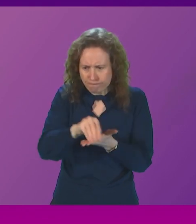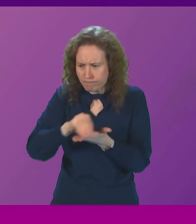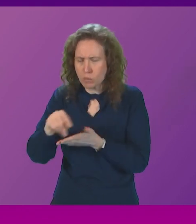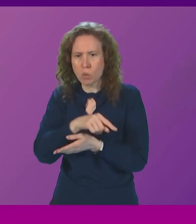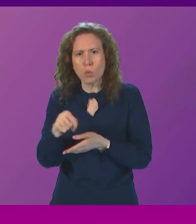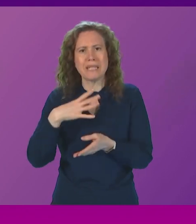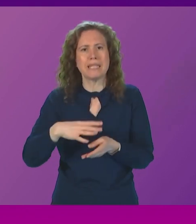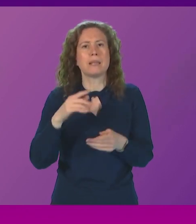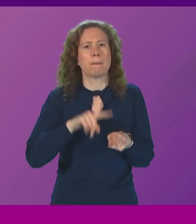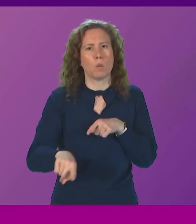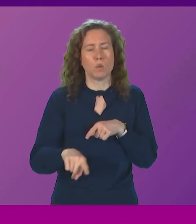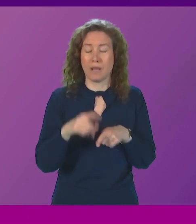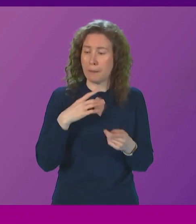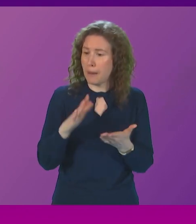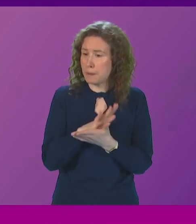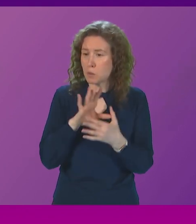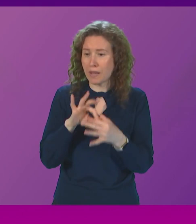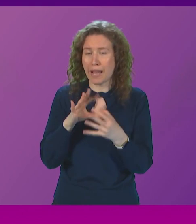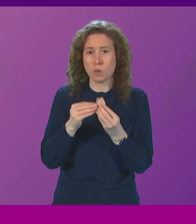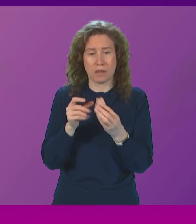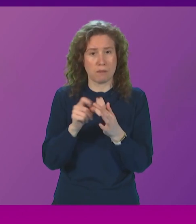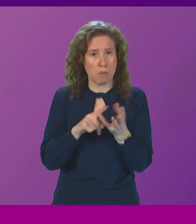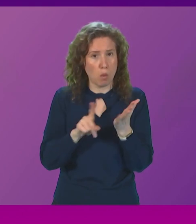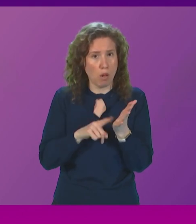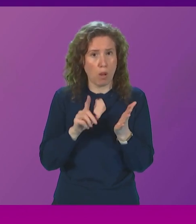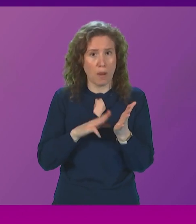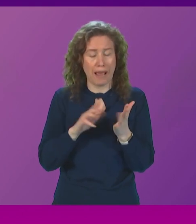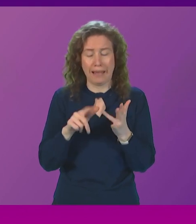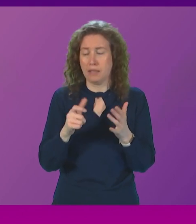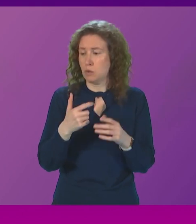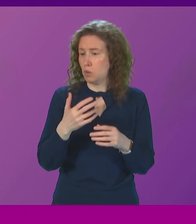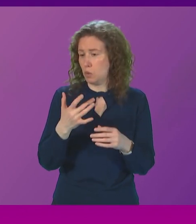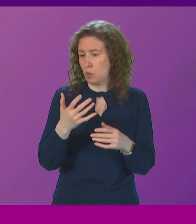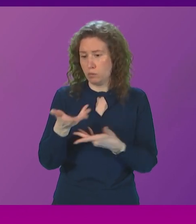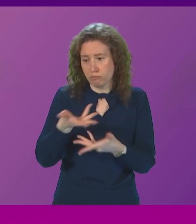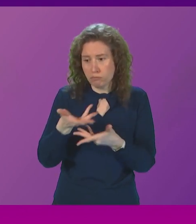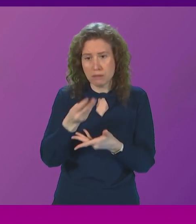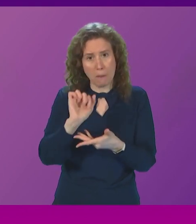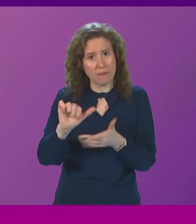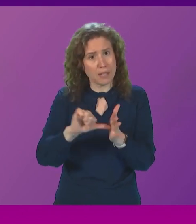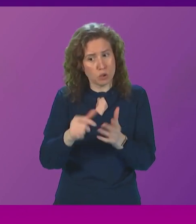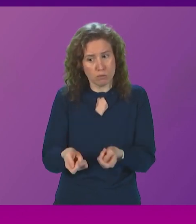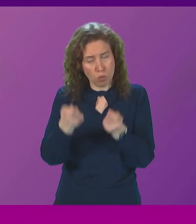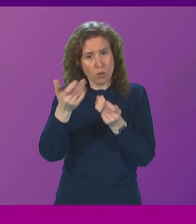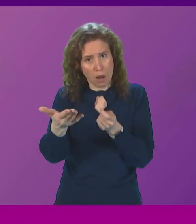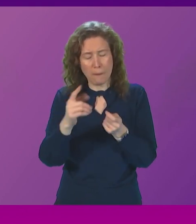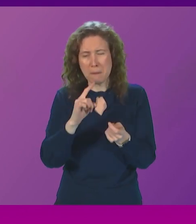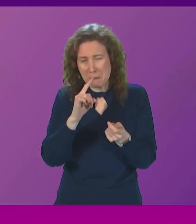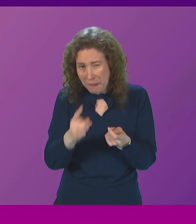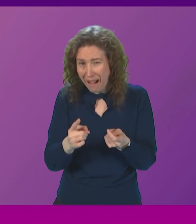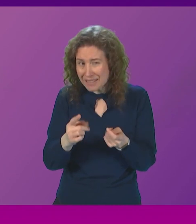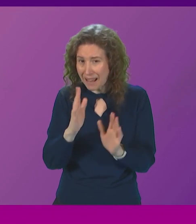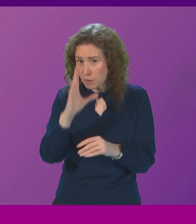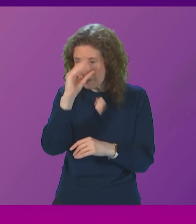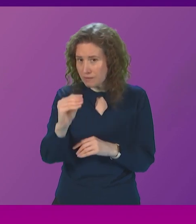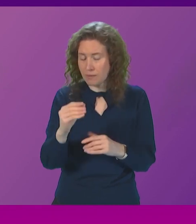most I'm more than happy to engage with Paul O'Kane constructively on some of the issues that he's raised here today but what I would say to Paul